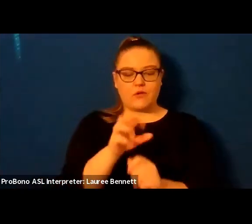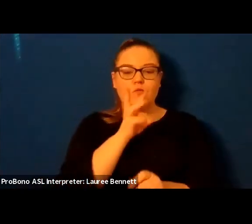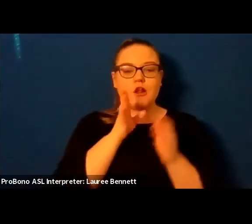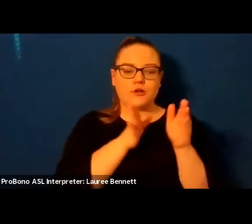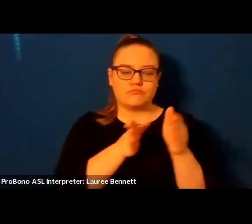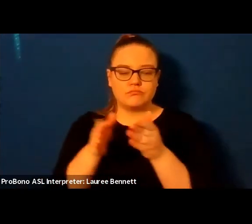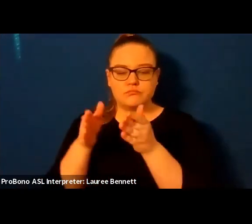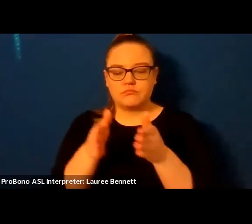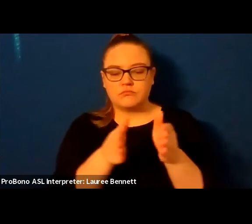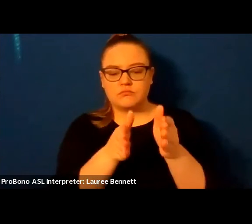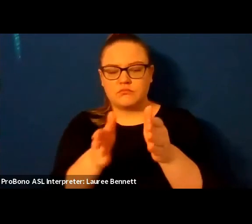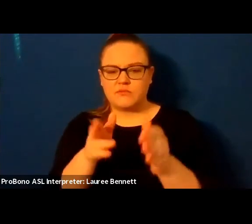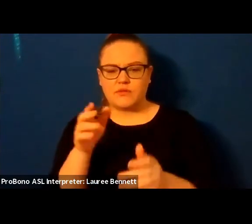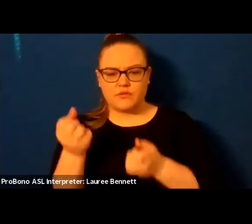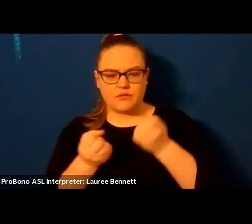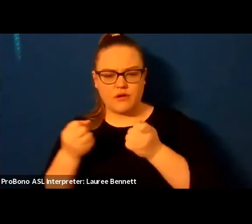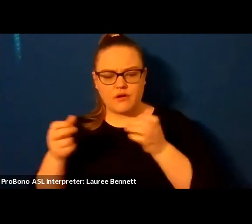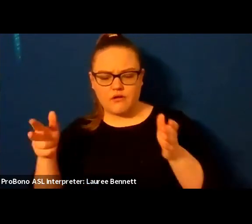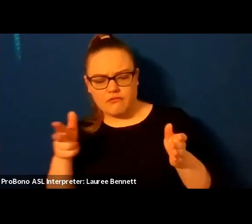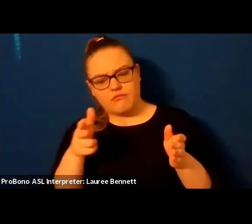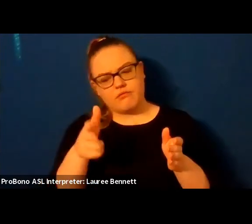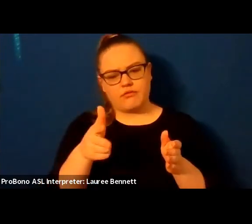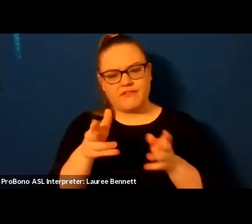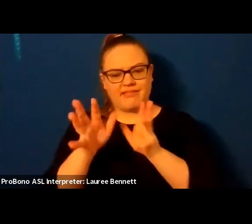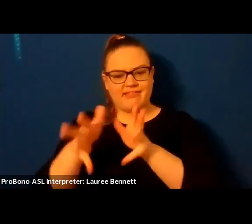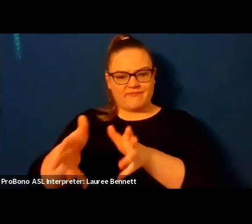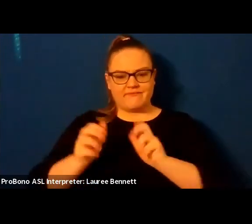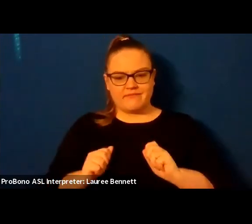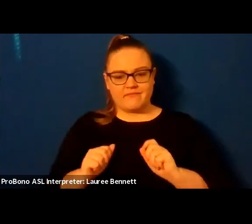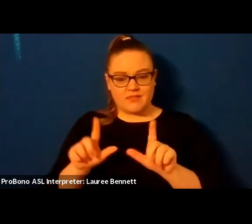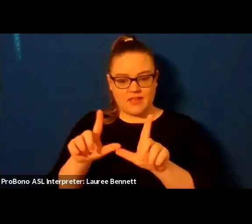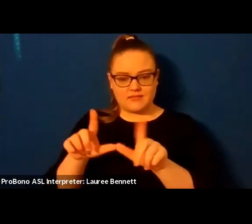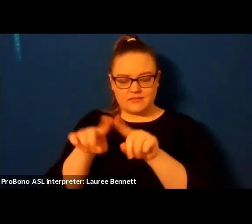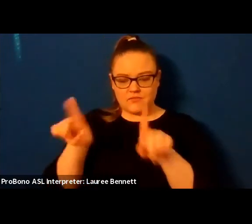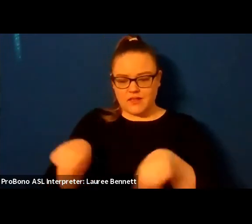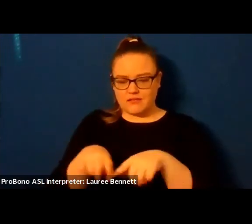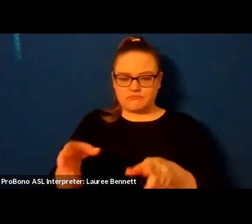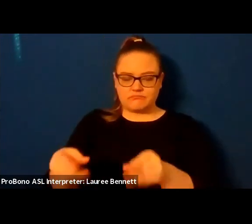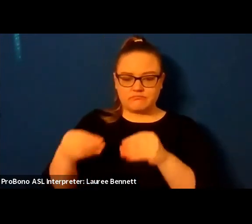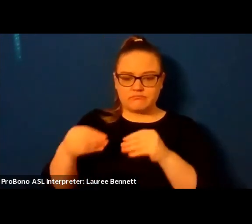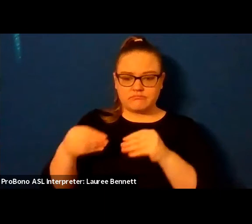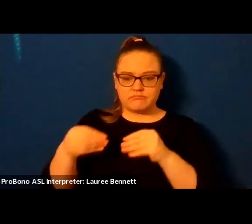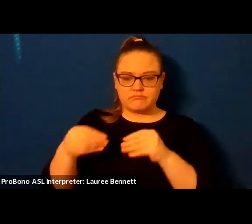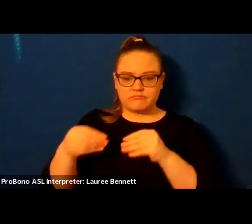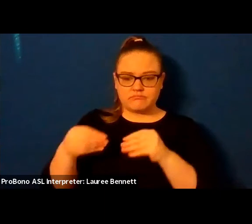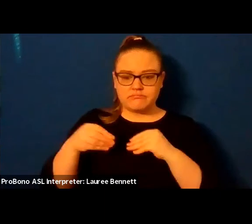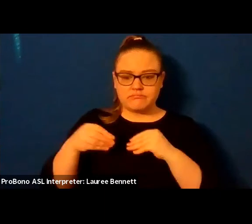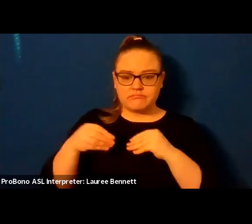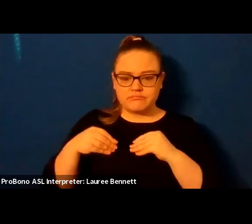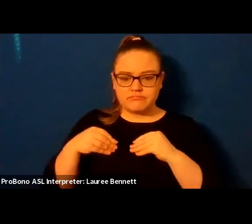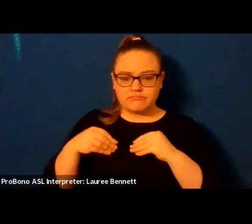purse then a hammer of thought the children there are three now and you ebbing